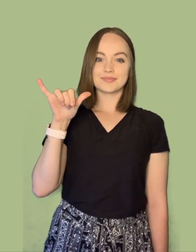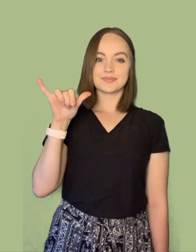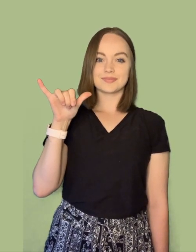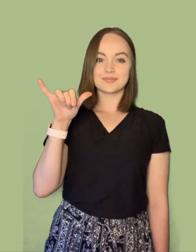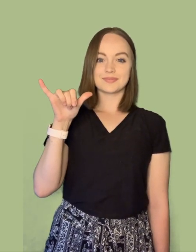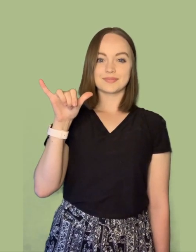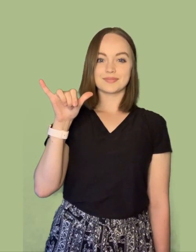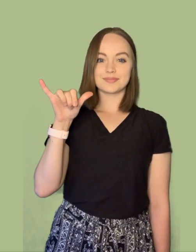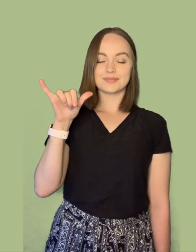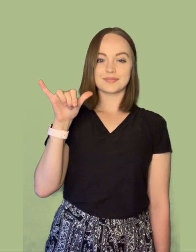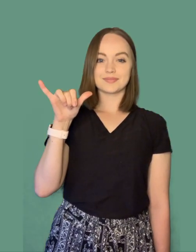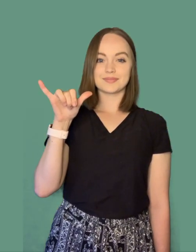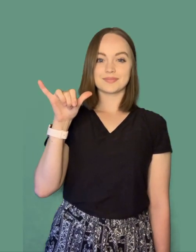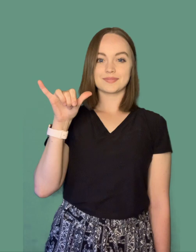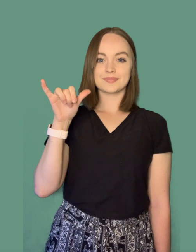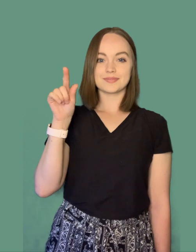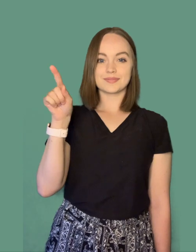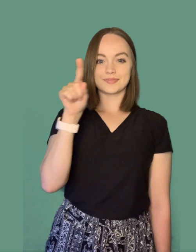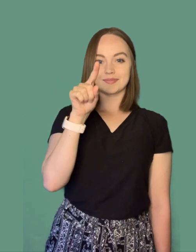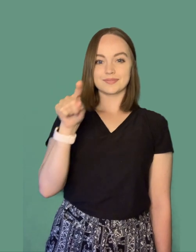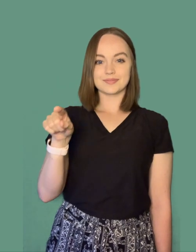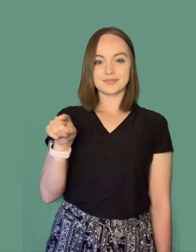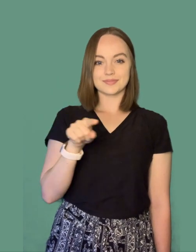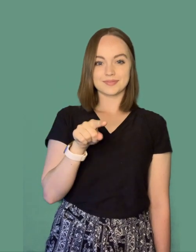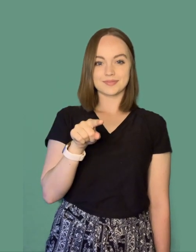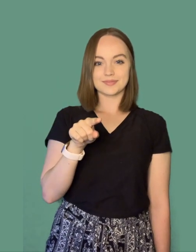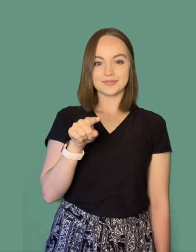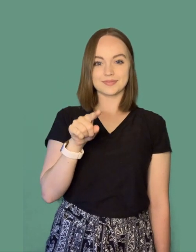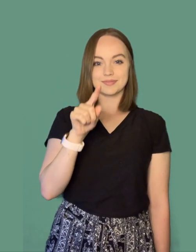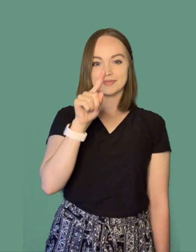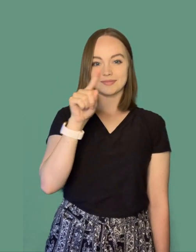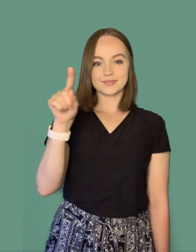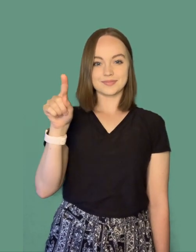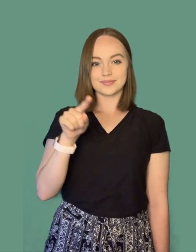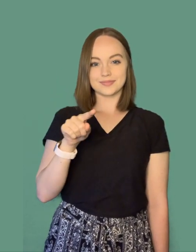Y Z Z Z T 0